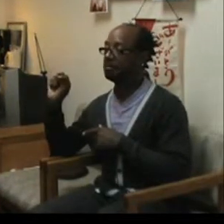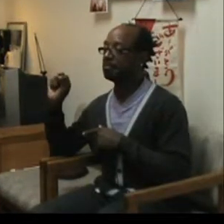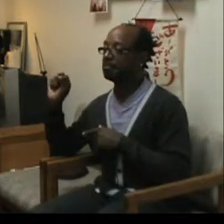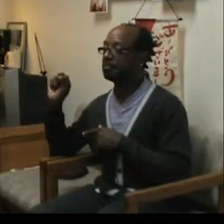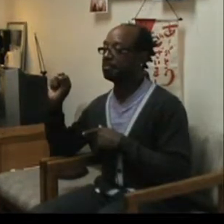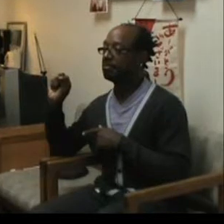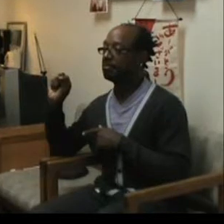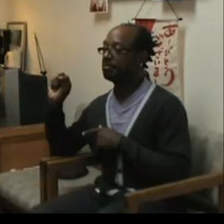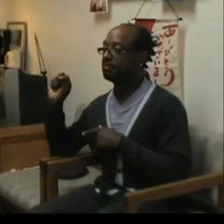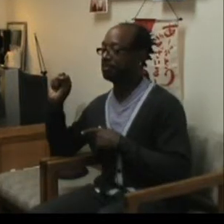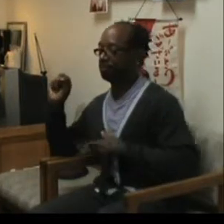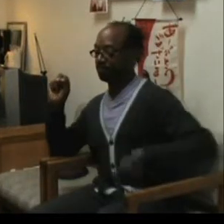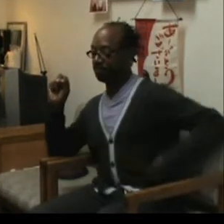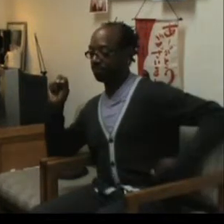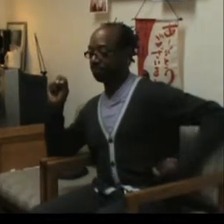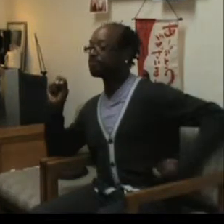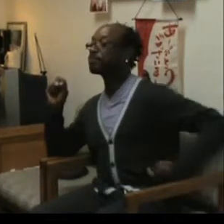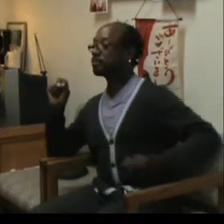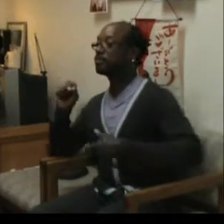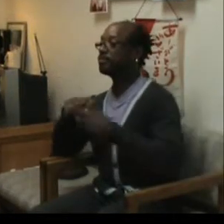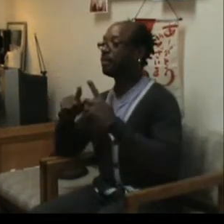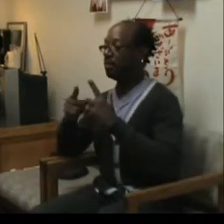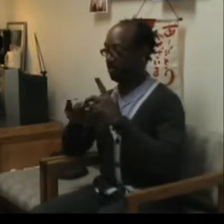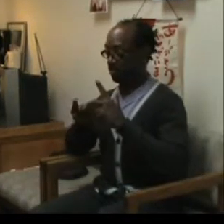And it goes past the small intestine